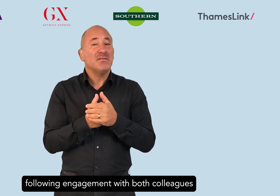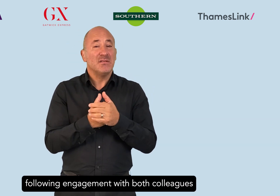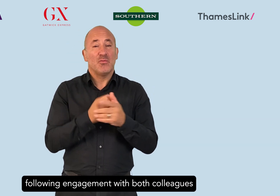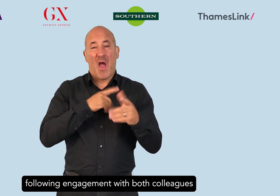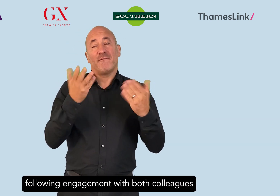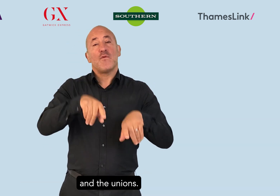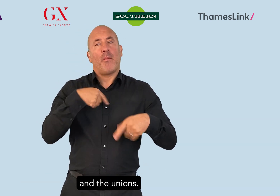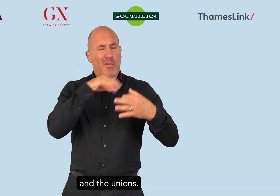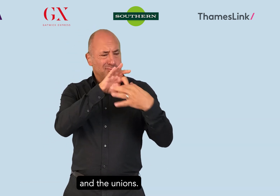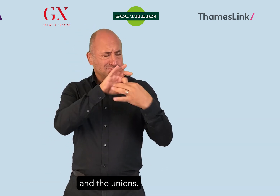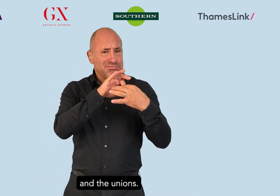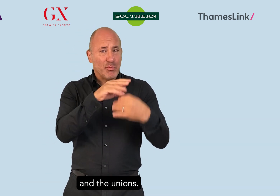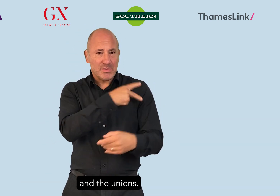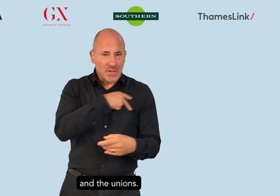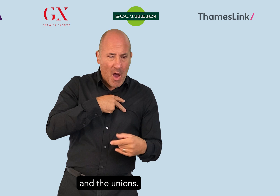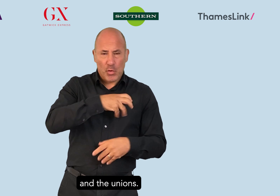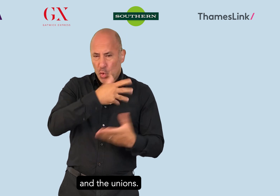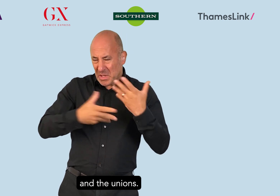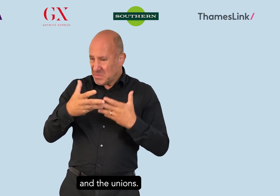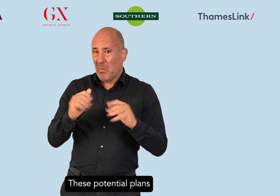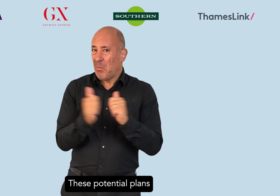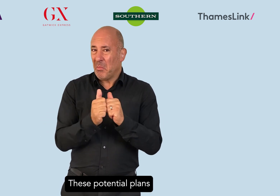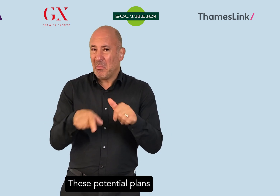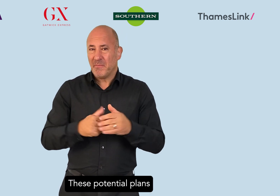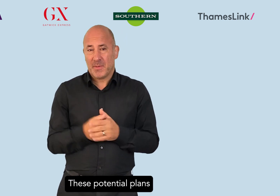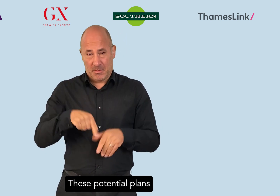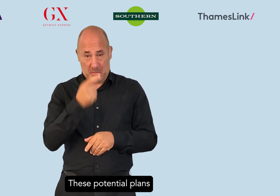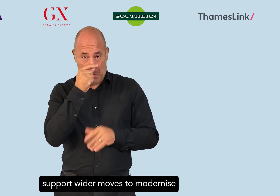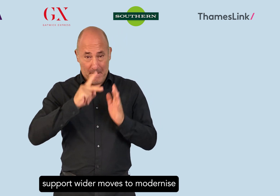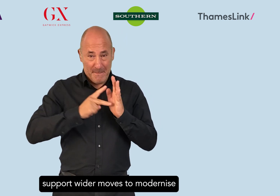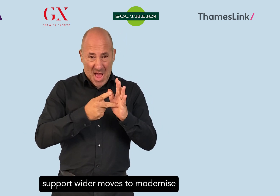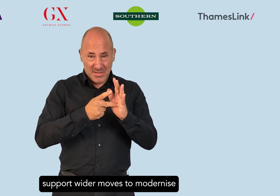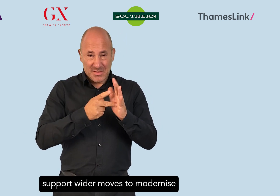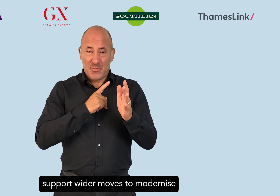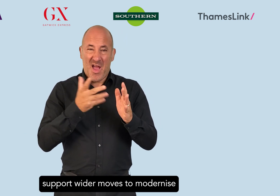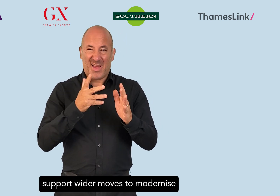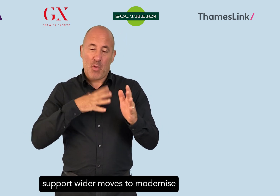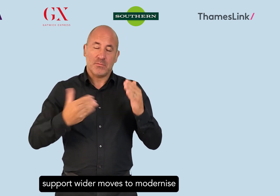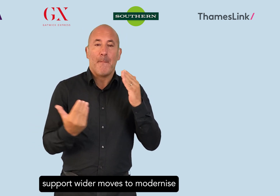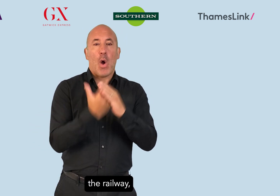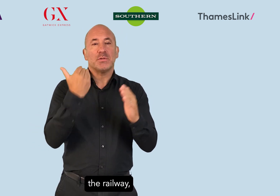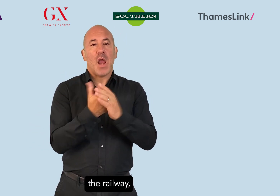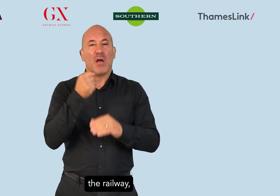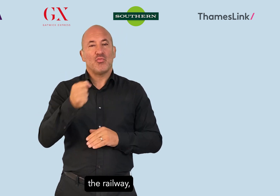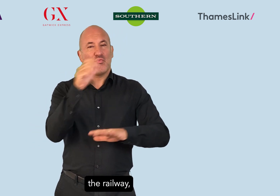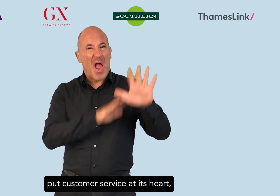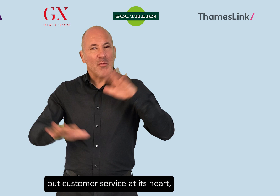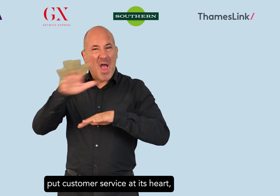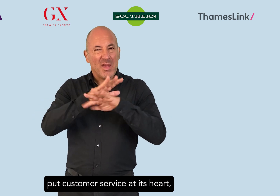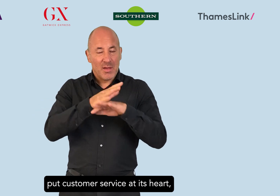both colleagues and the unions. These potential plans support wider moves to modernise the railway, put customer